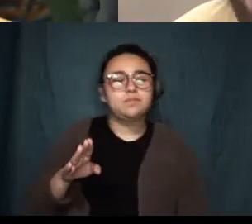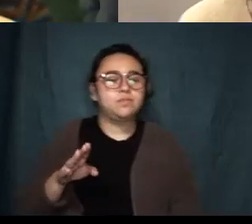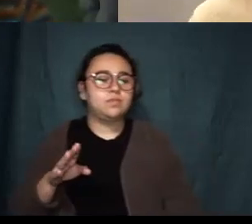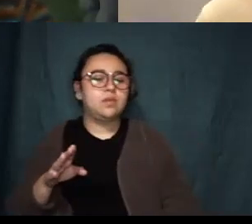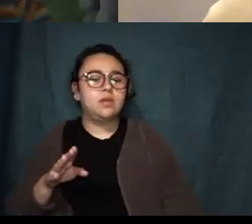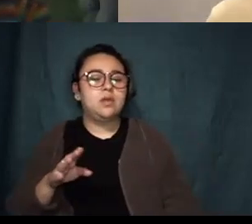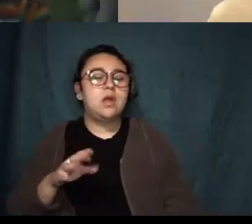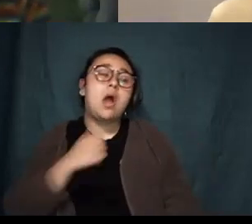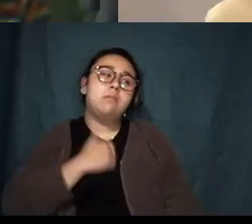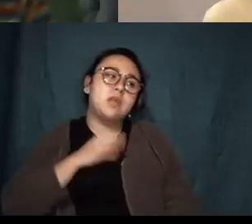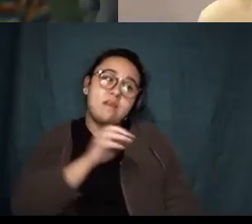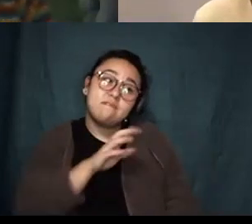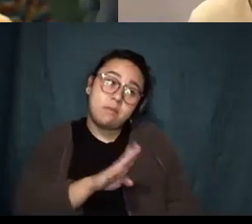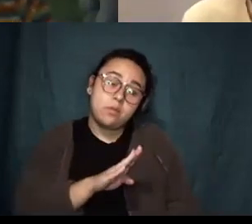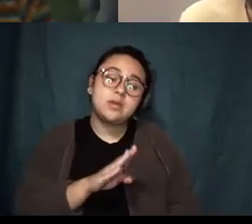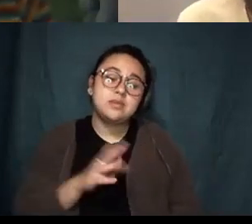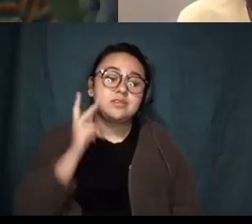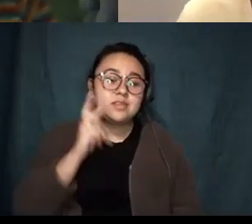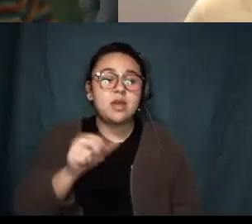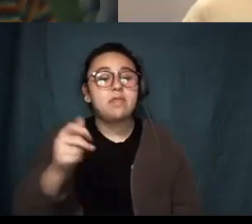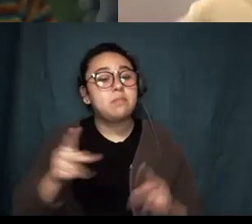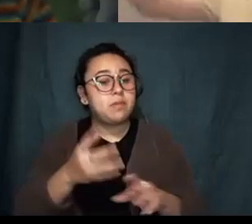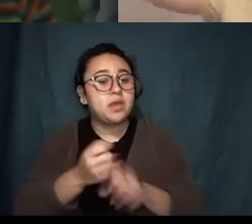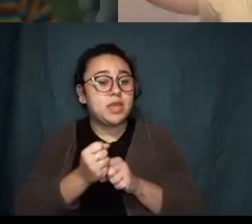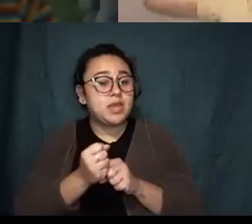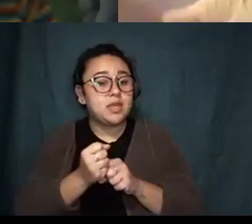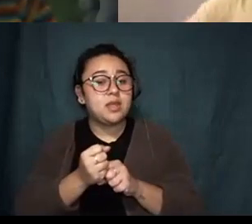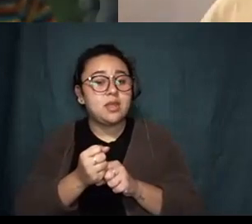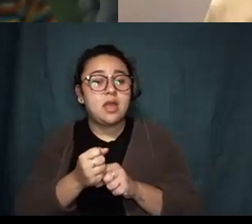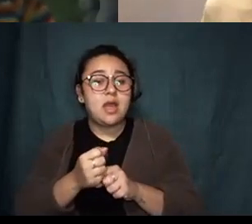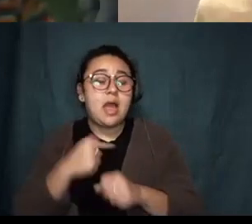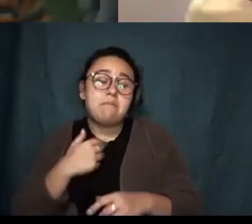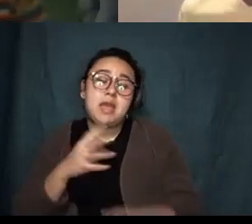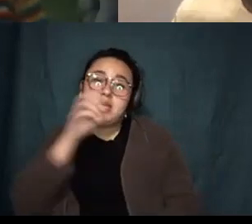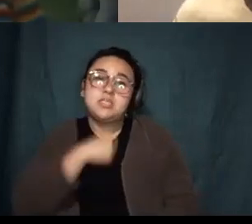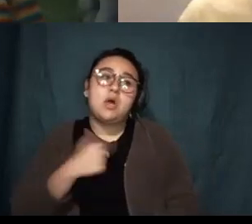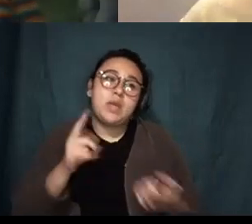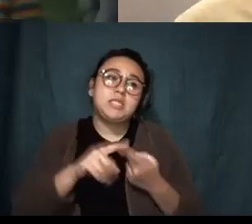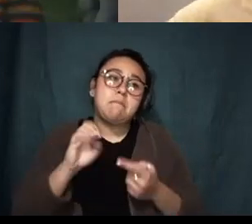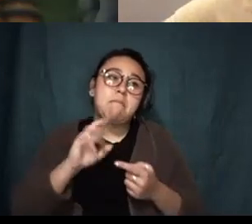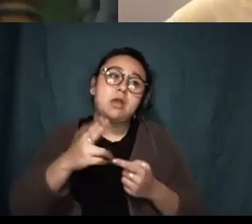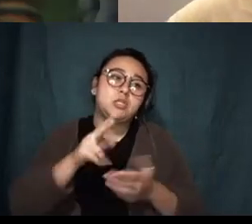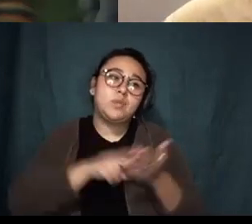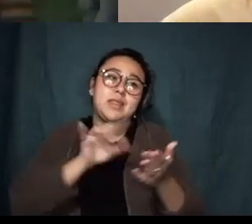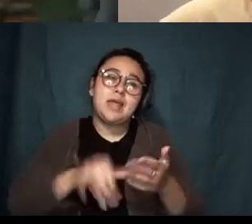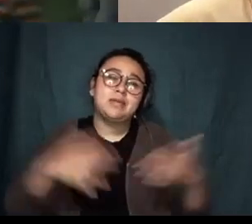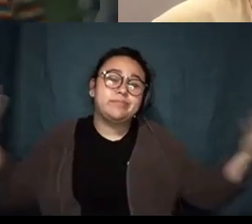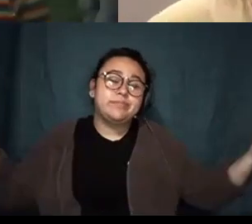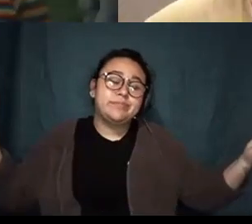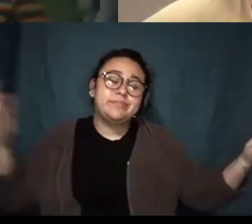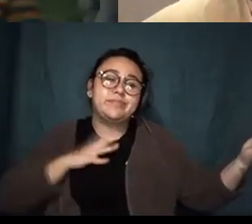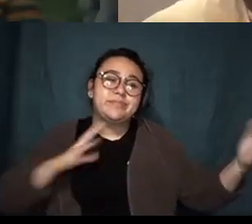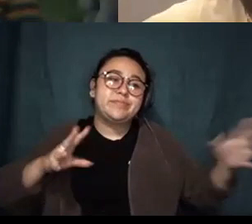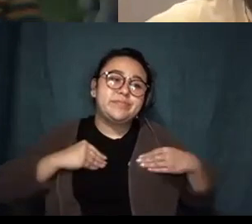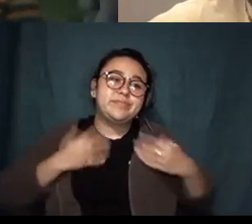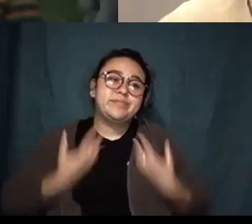oh I'm sorry uh see everyone's getting it before even in my head I was like guess I'll just have to wait till March to read it you know uh so